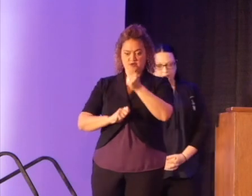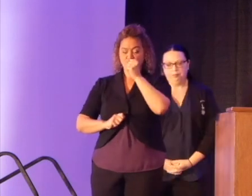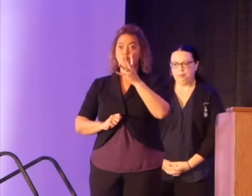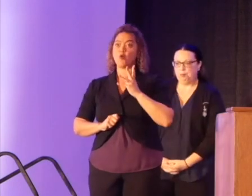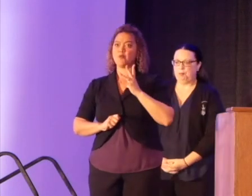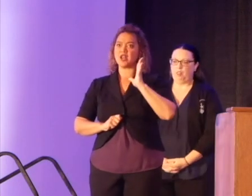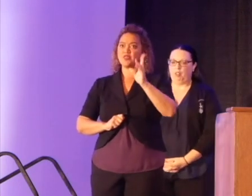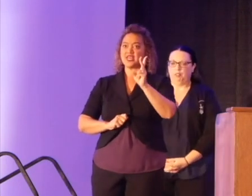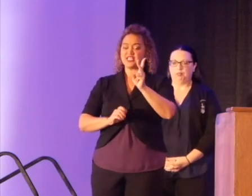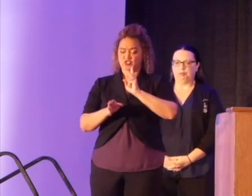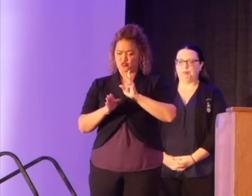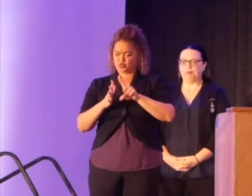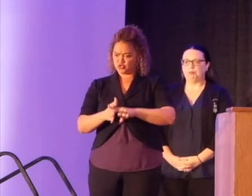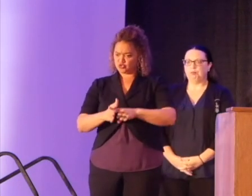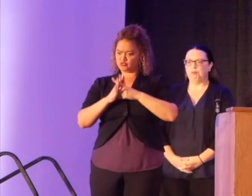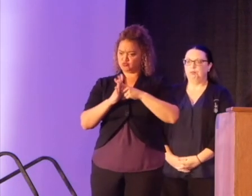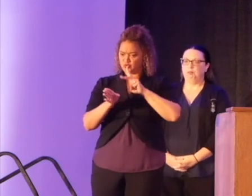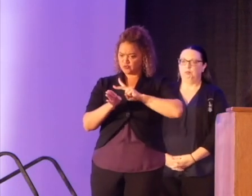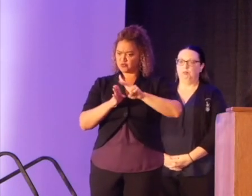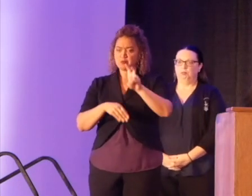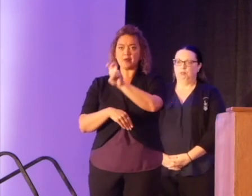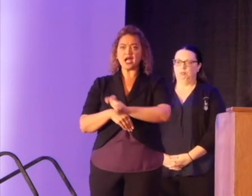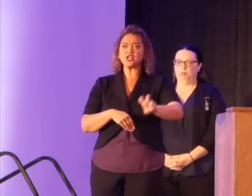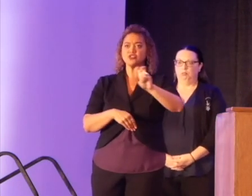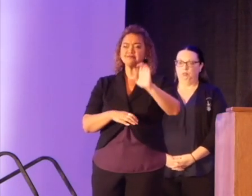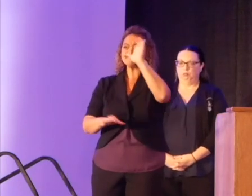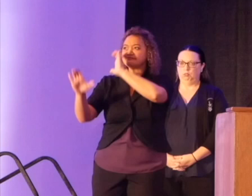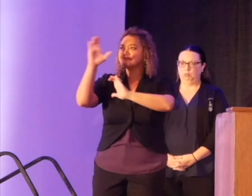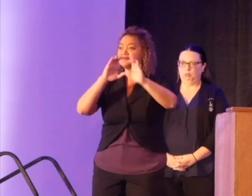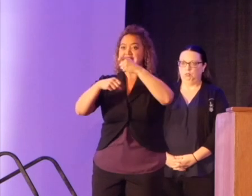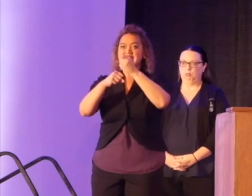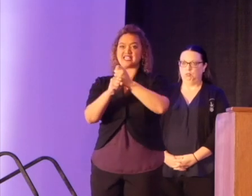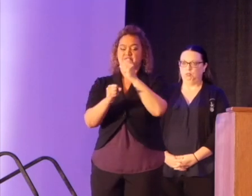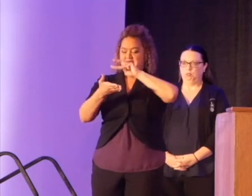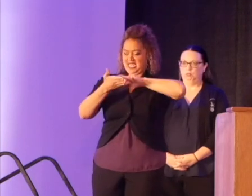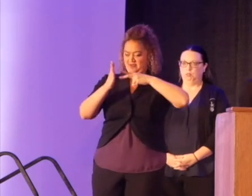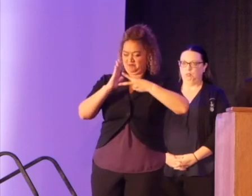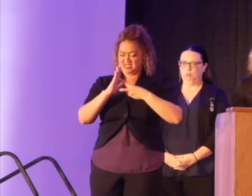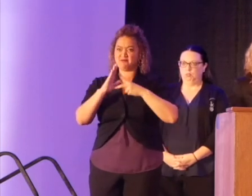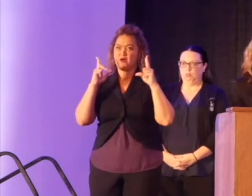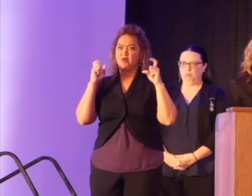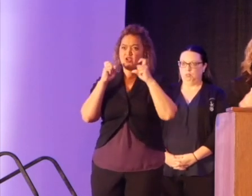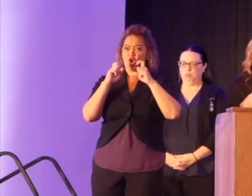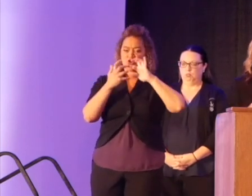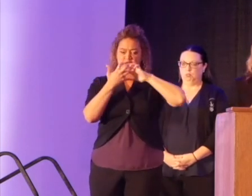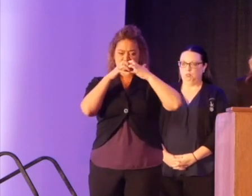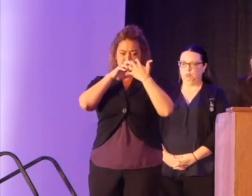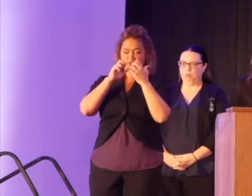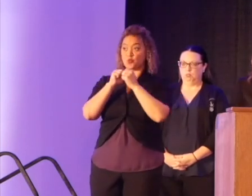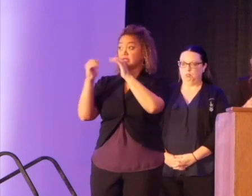This was the professional beginning of my journey to explore and create meaning around the complex intersections between